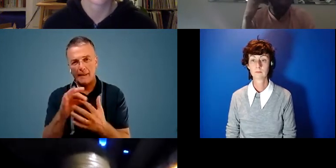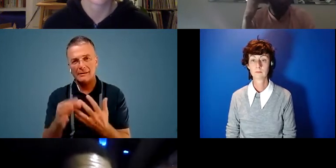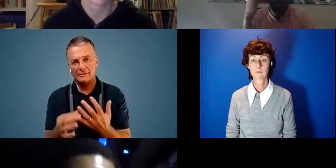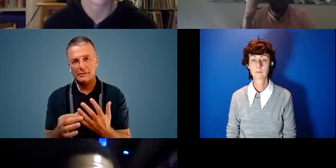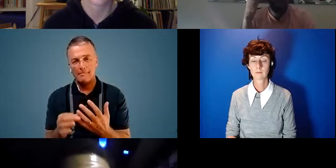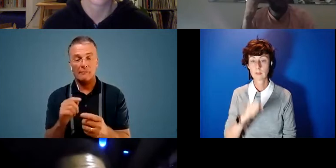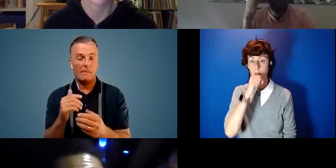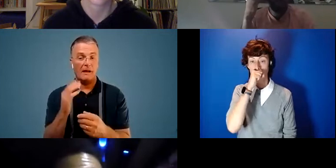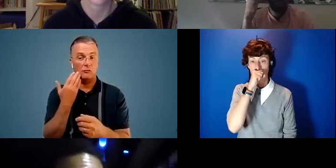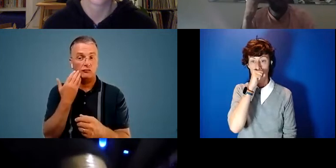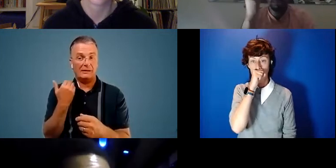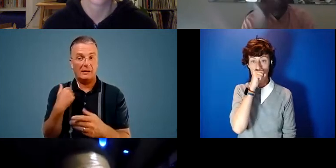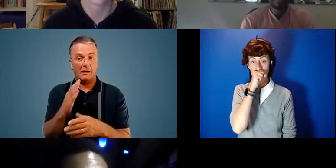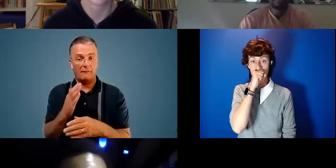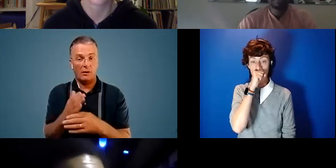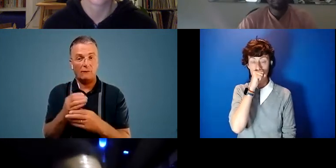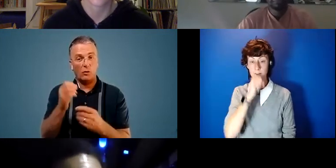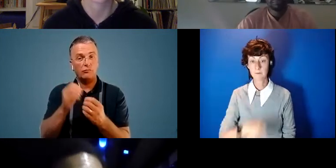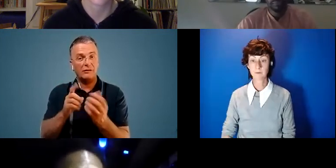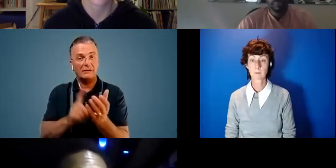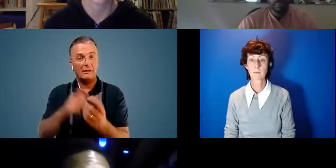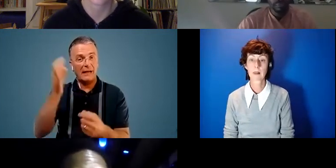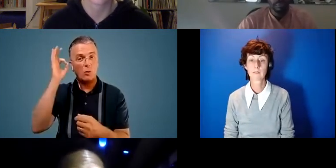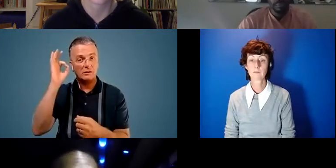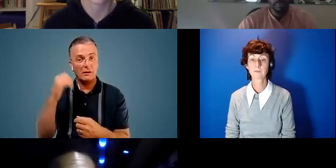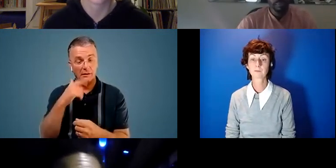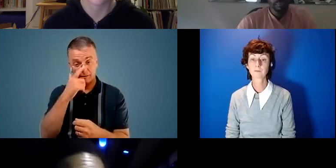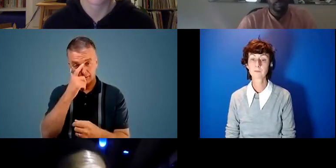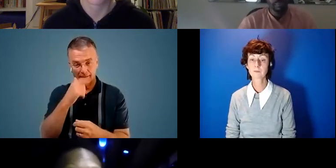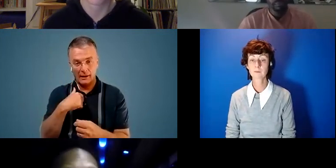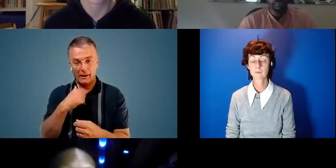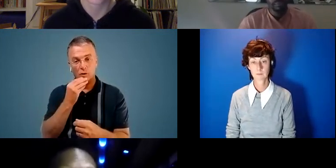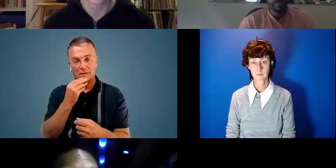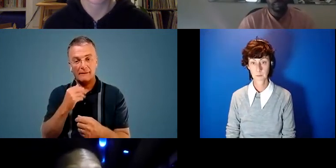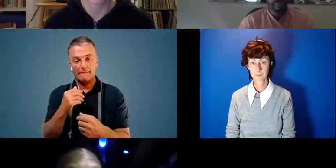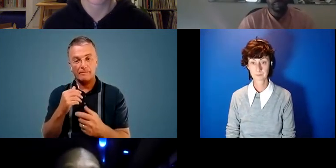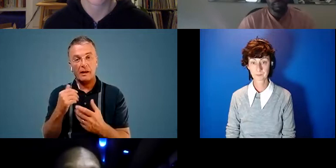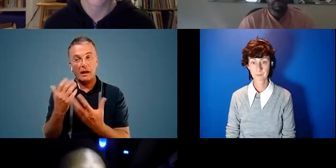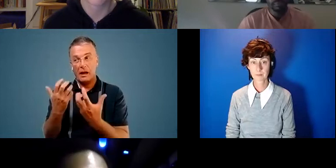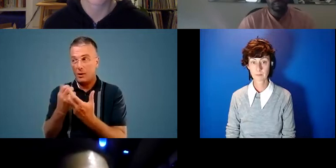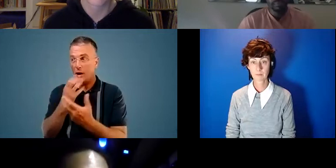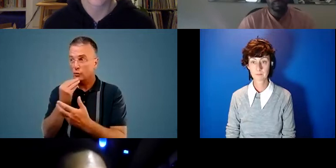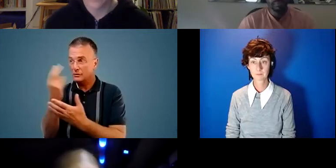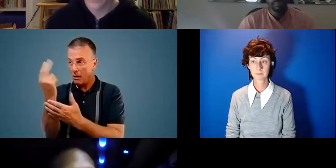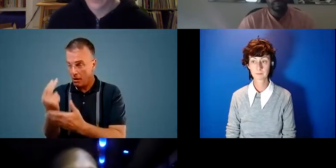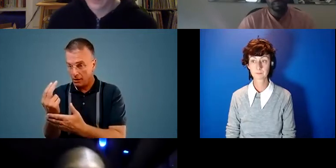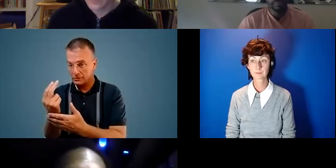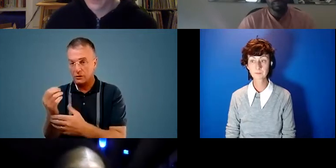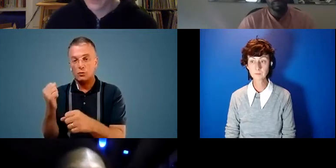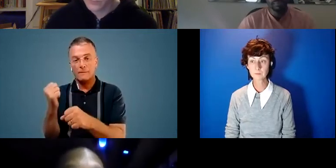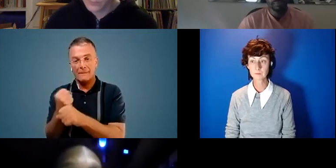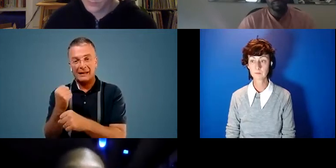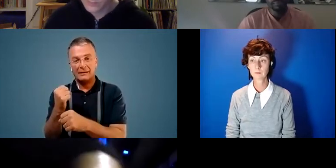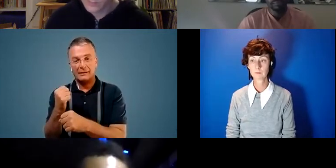more recently, I'm actually working for Bristol Council, and I'm actually using, how am I using art to make the